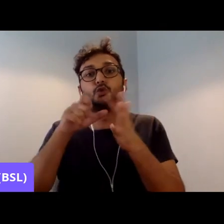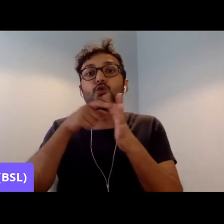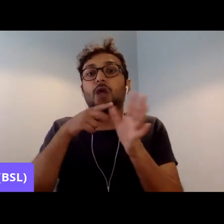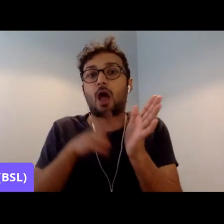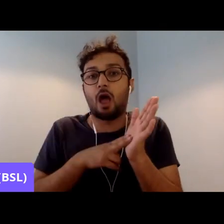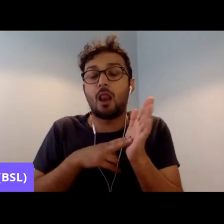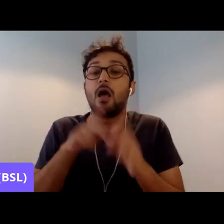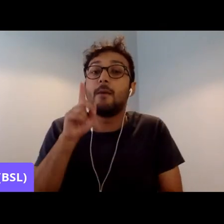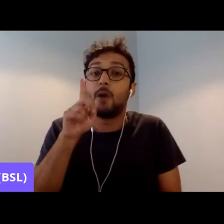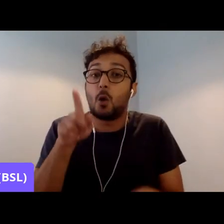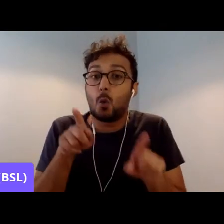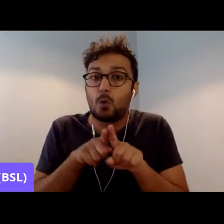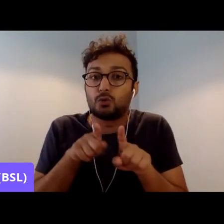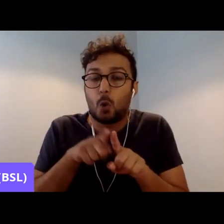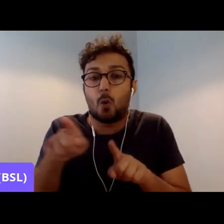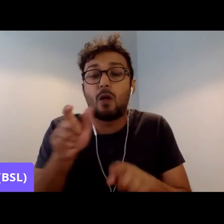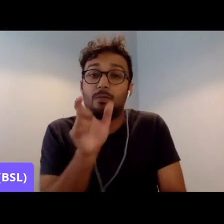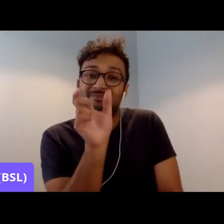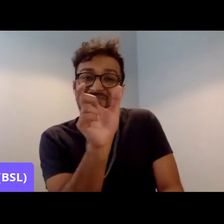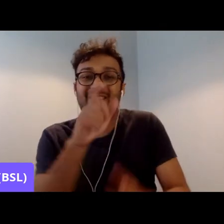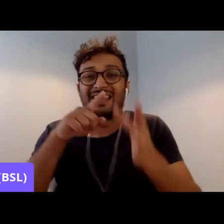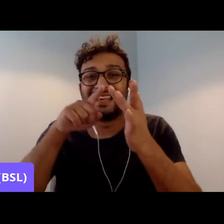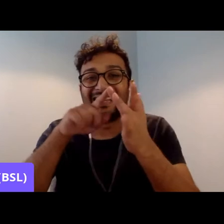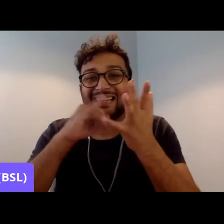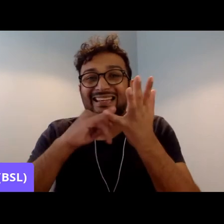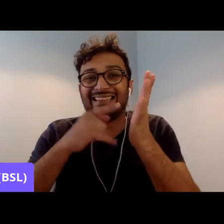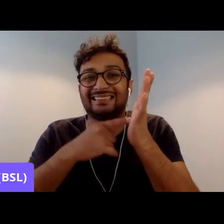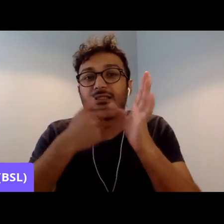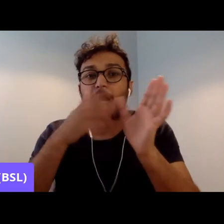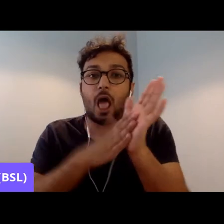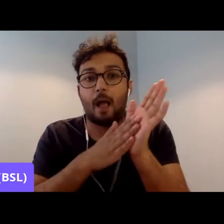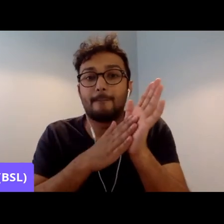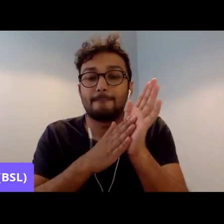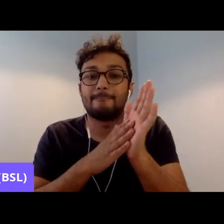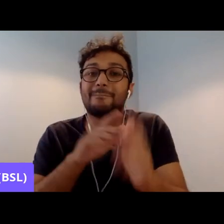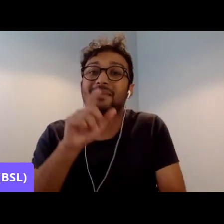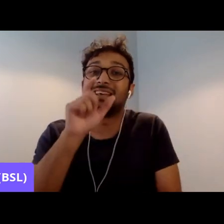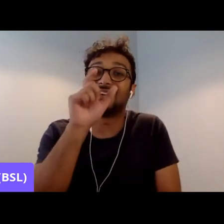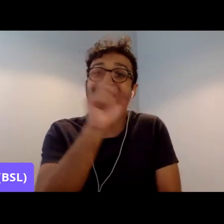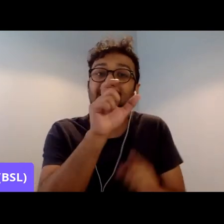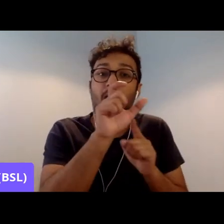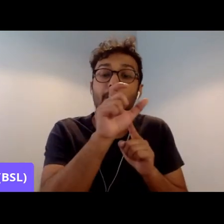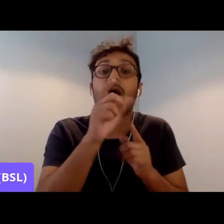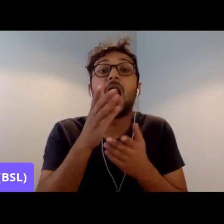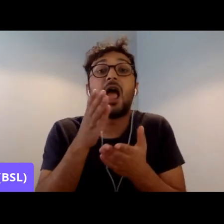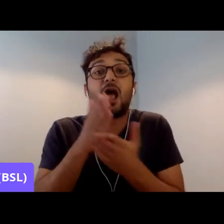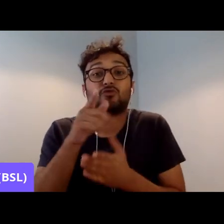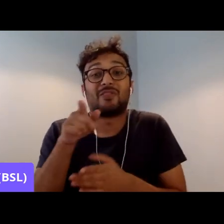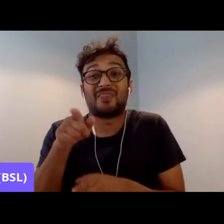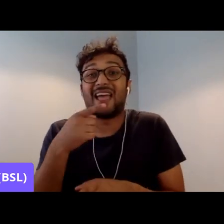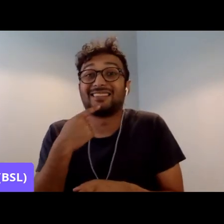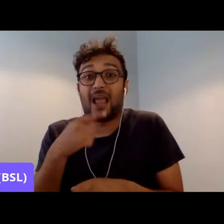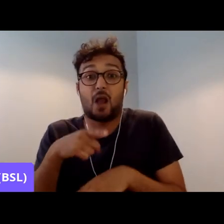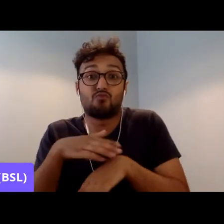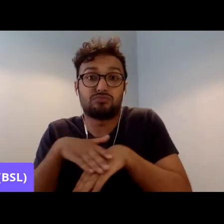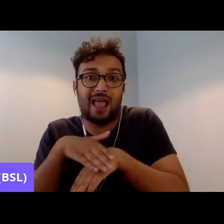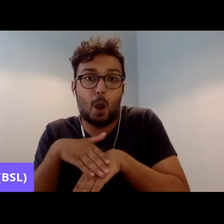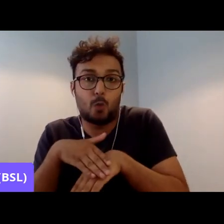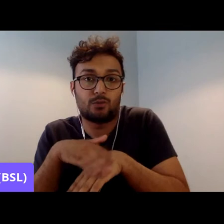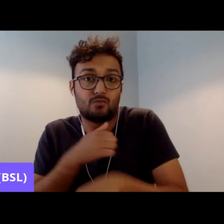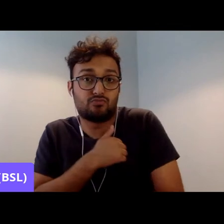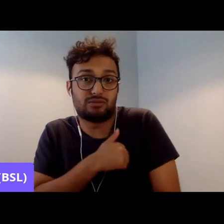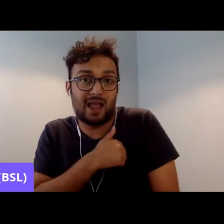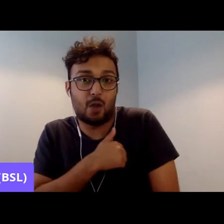becomes a euphemism in which, you know, they're saying brown, but they're actually saying Muslim. And,